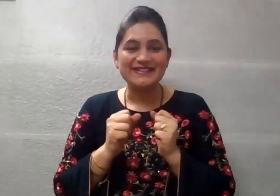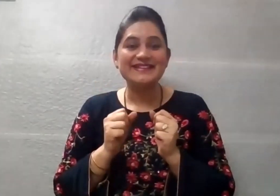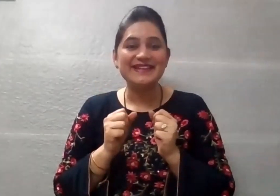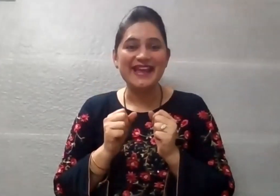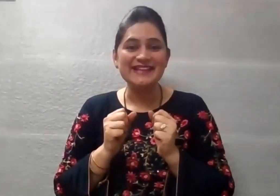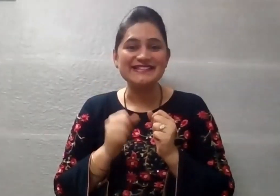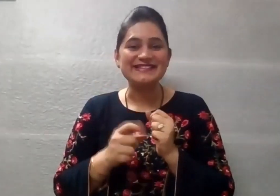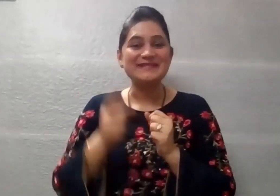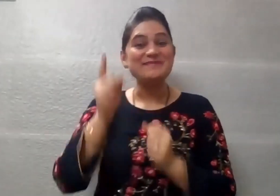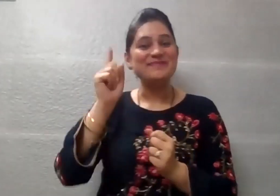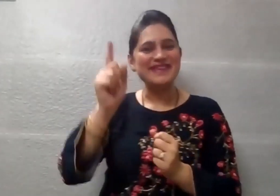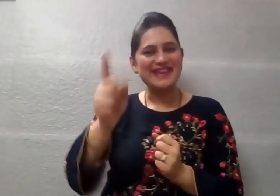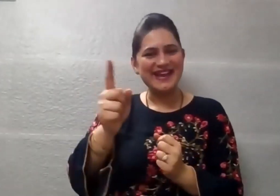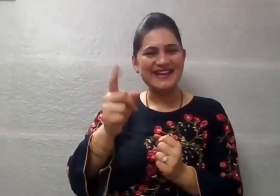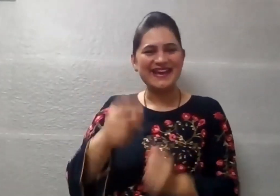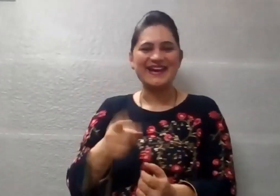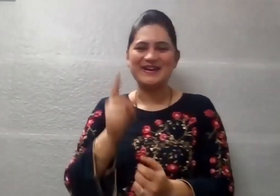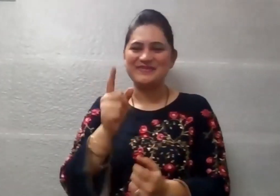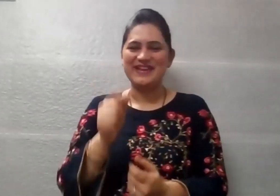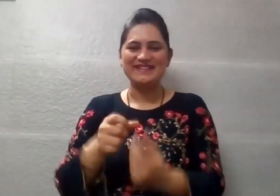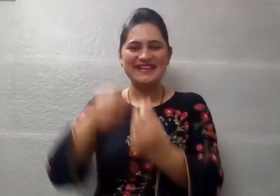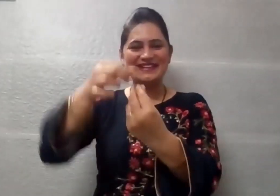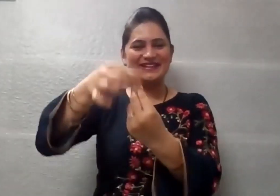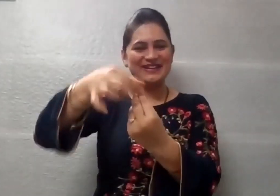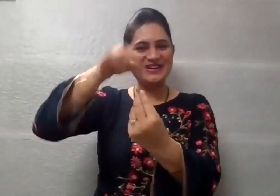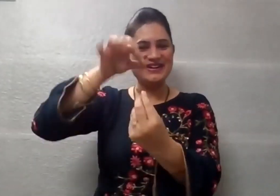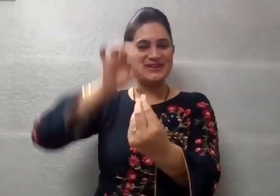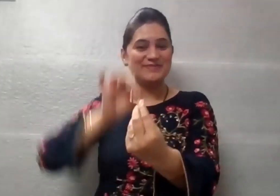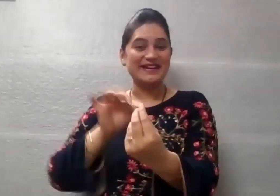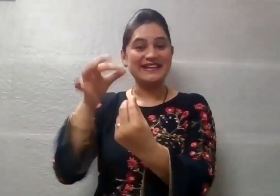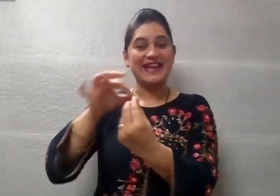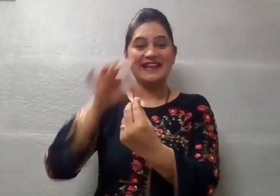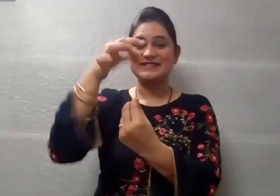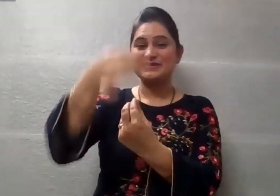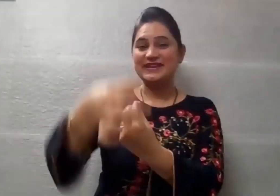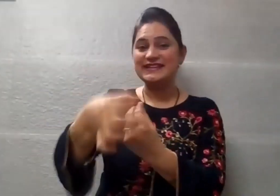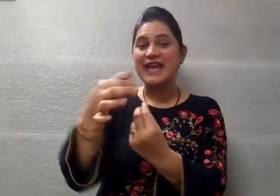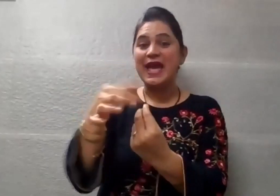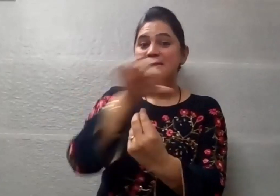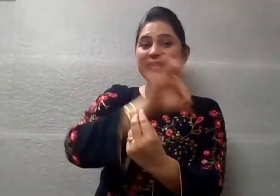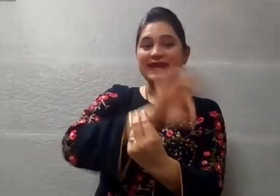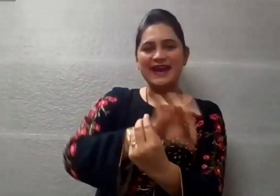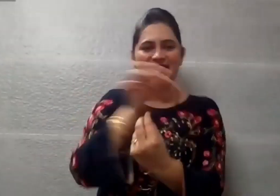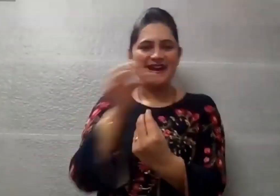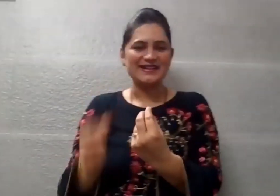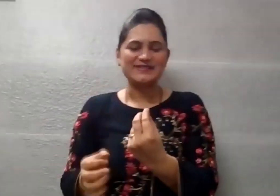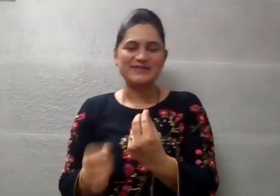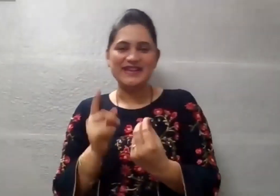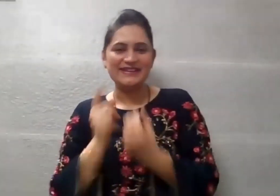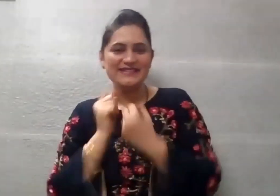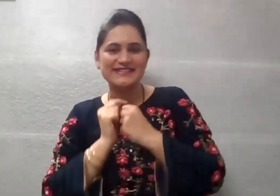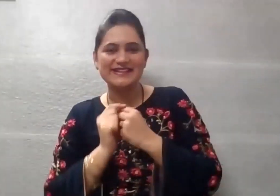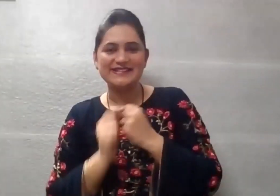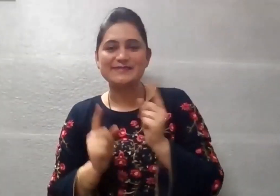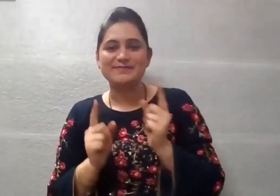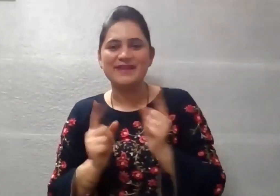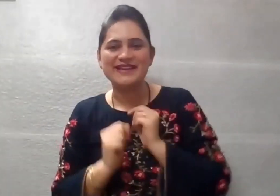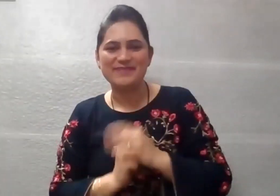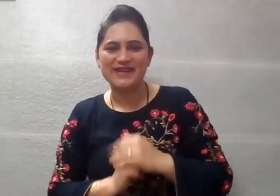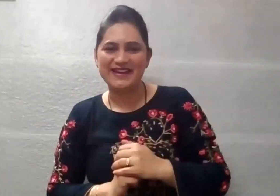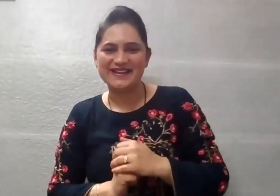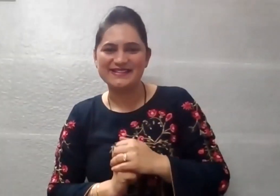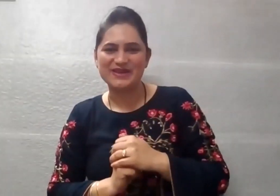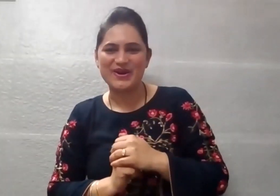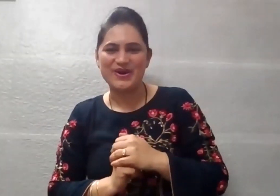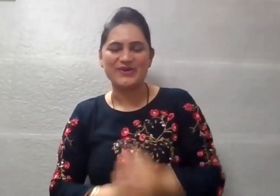eat? Yes? Banana! Very good! Monkey likes to eat banana. So let us sing this